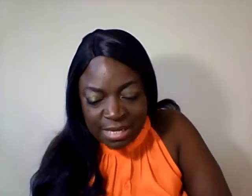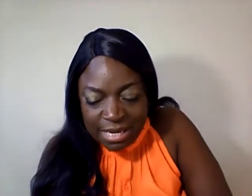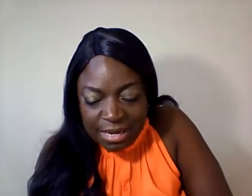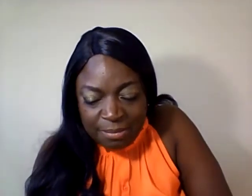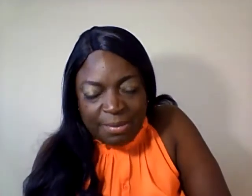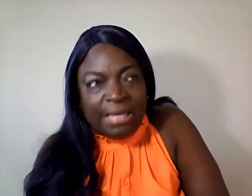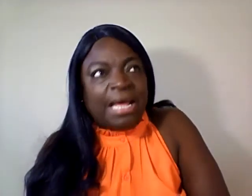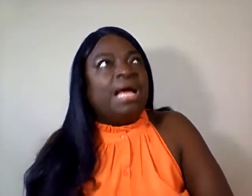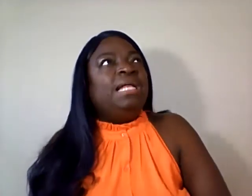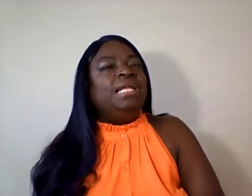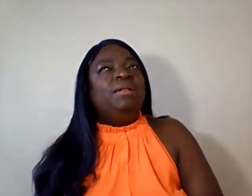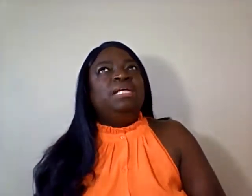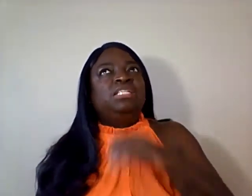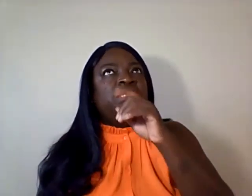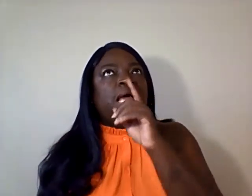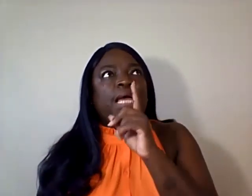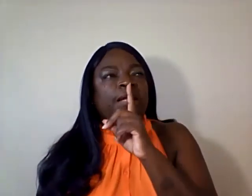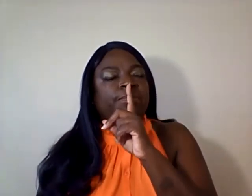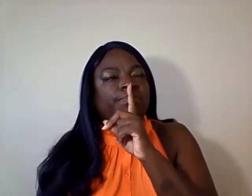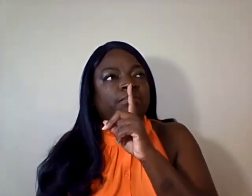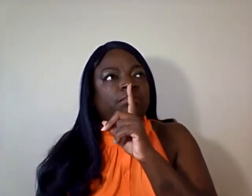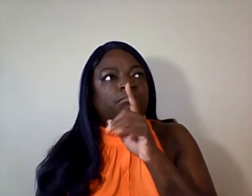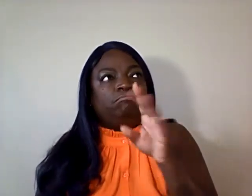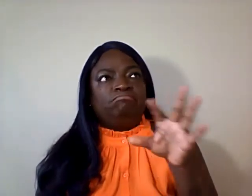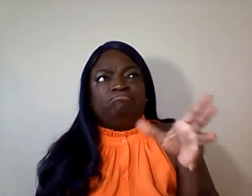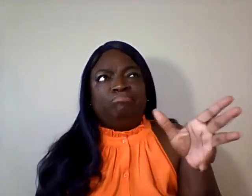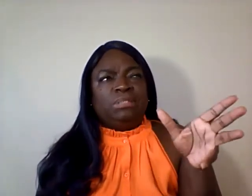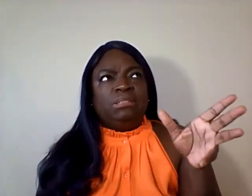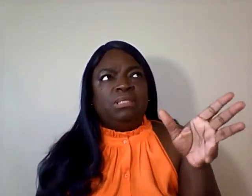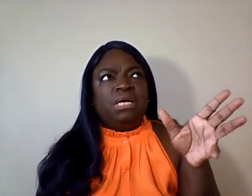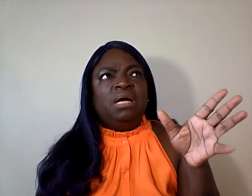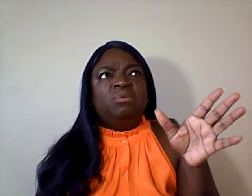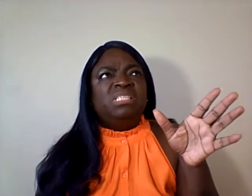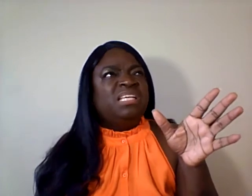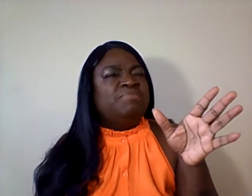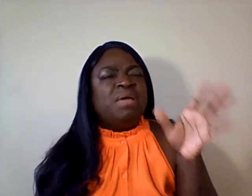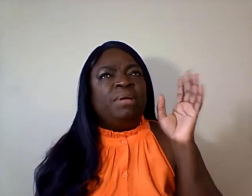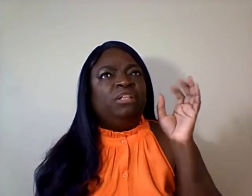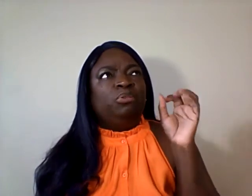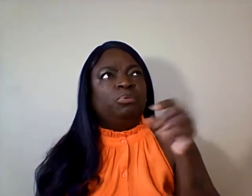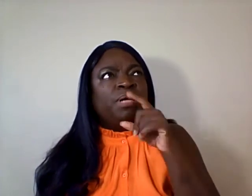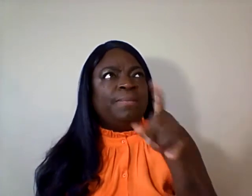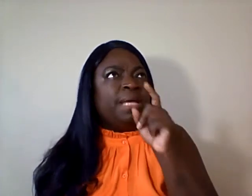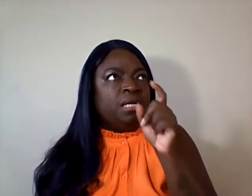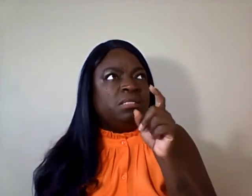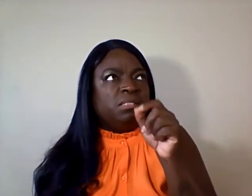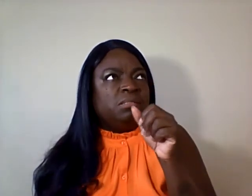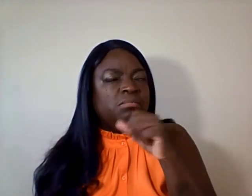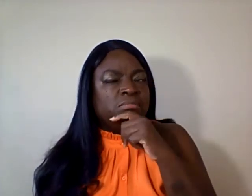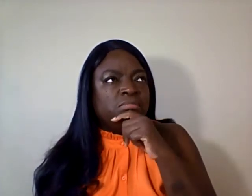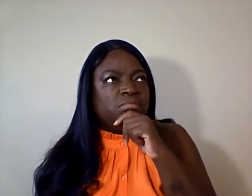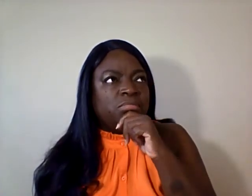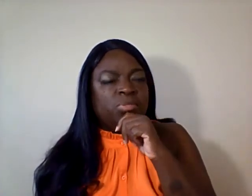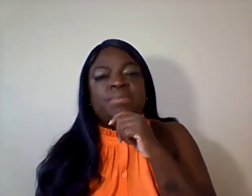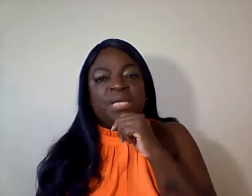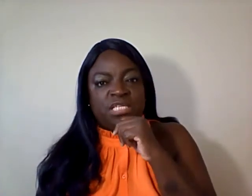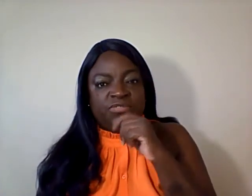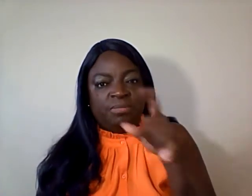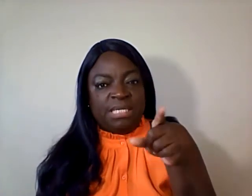But I literally stayed, I would say maybe three minutes, three minutes from that